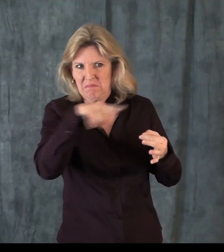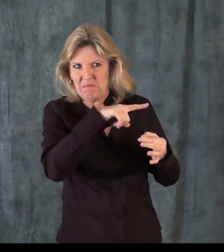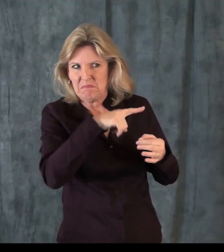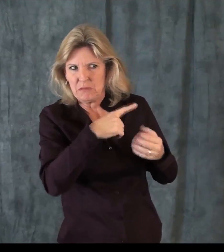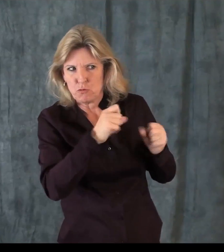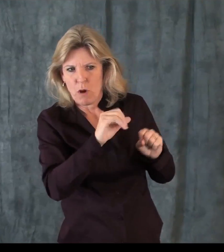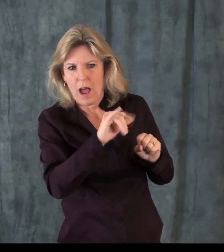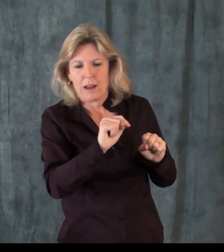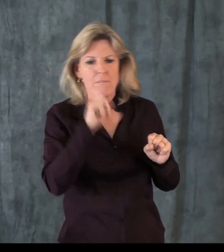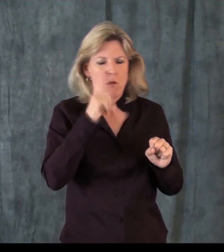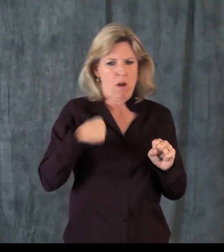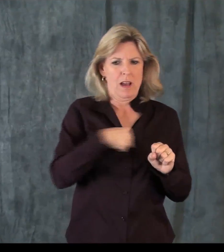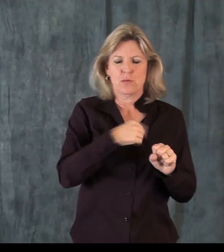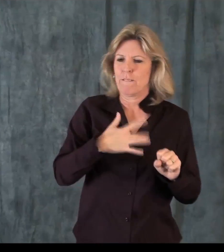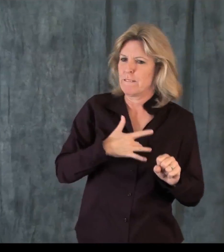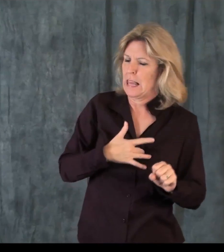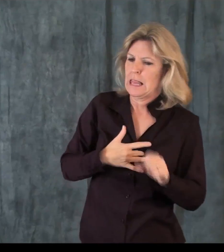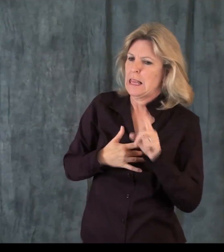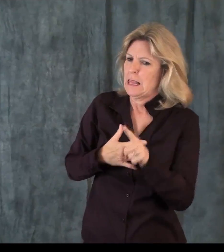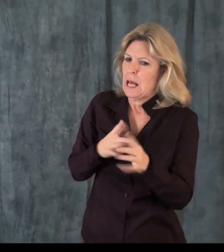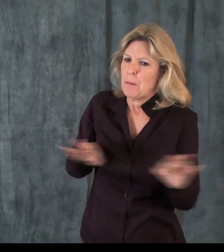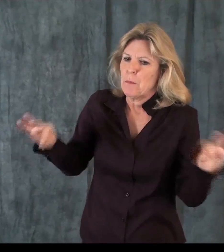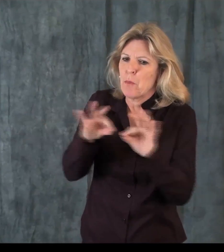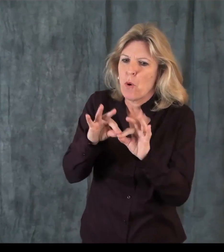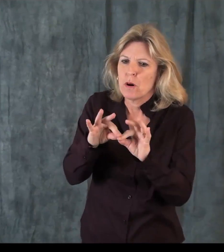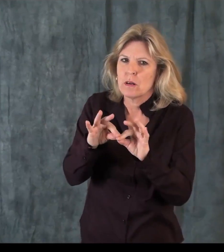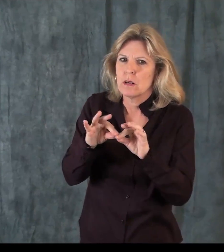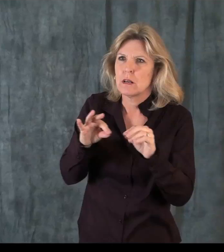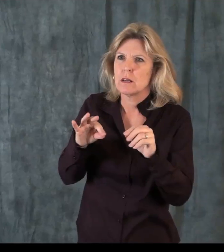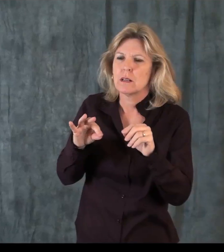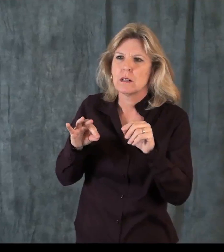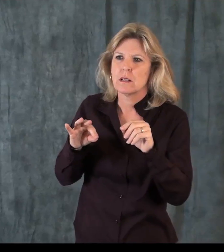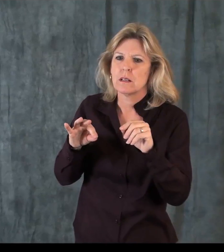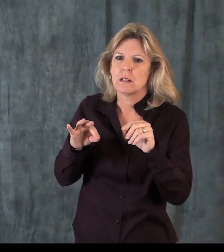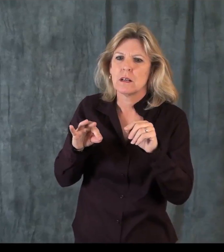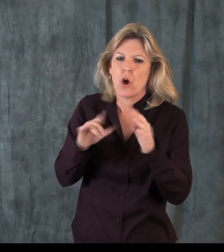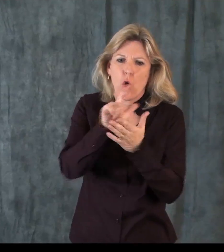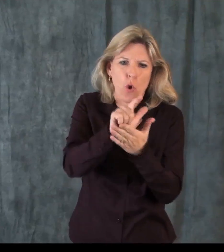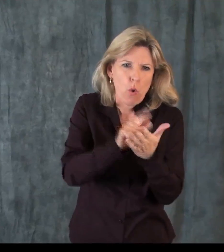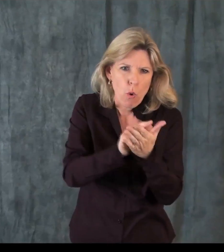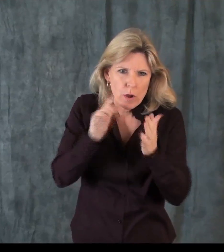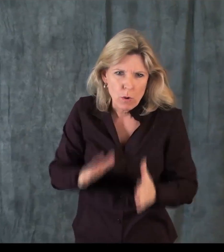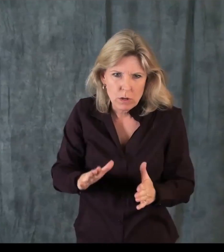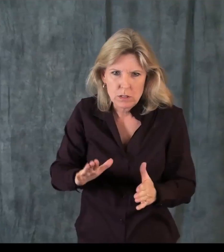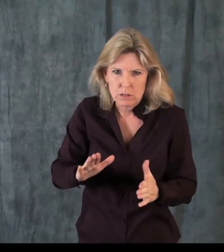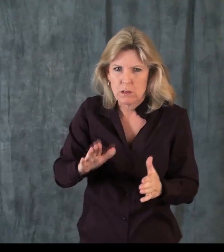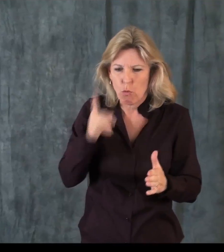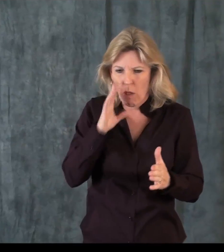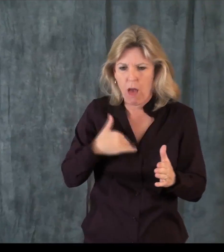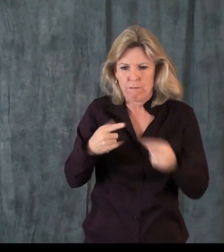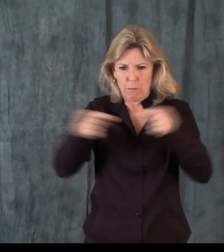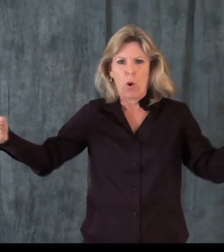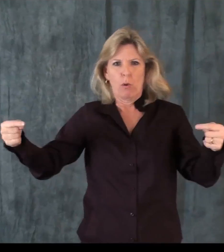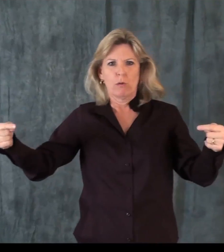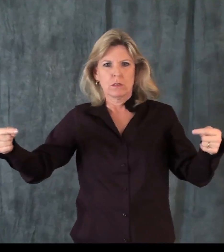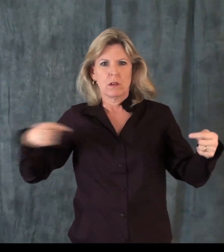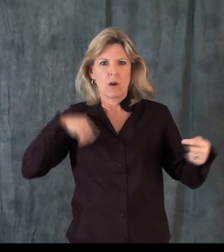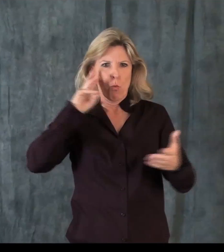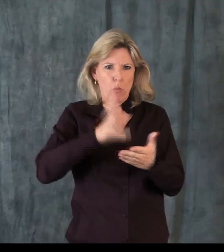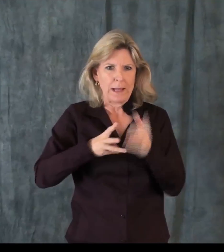court systems may be doing something a bit different, but I know for us, we felt that it was very important that the attorney, and as you